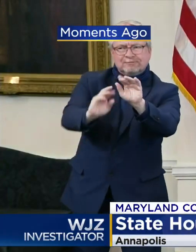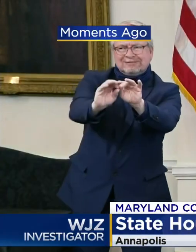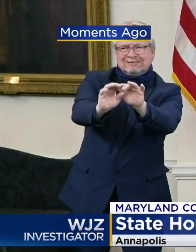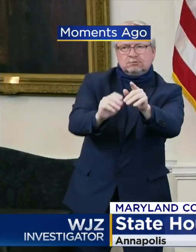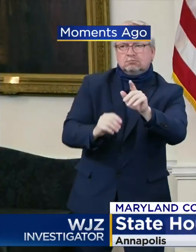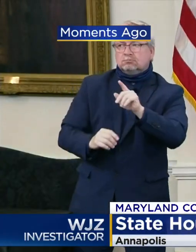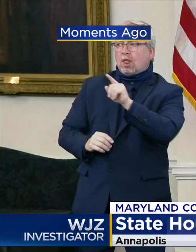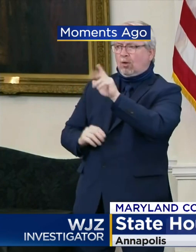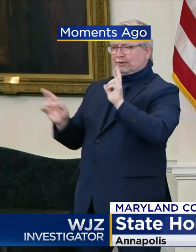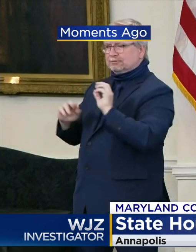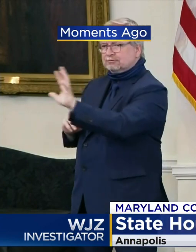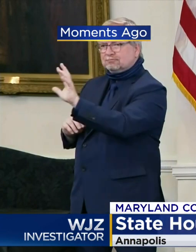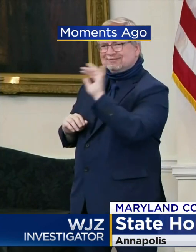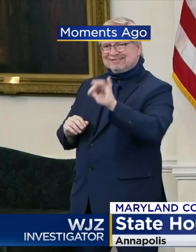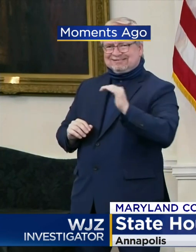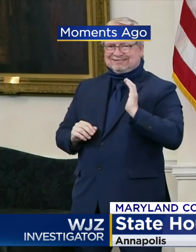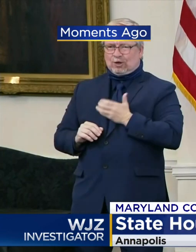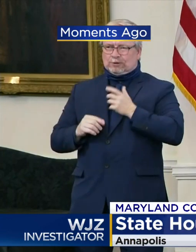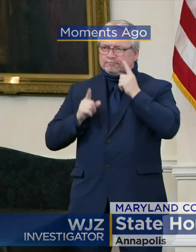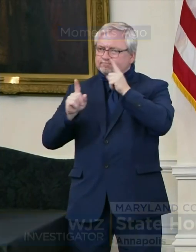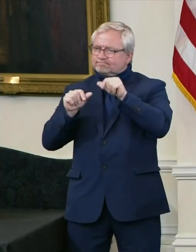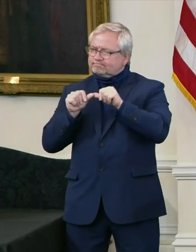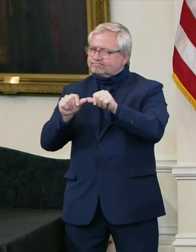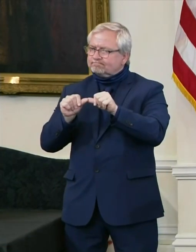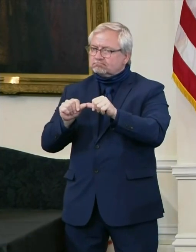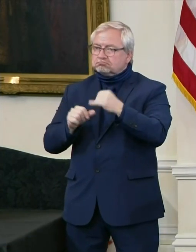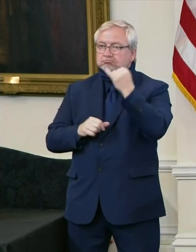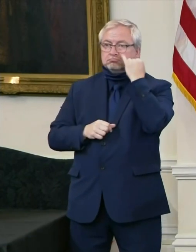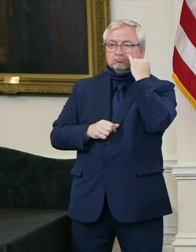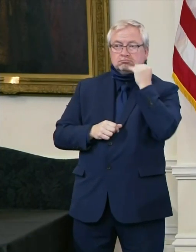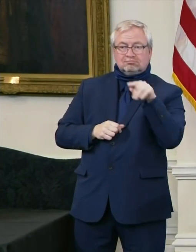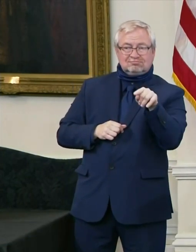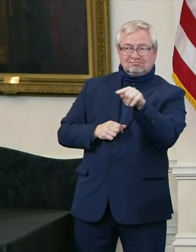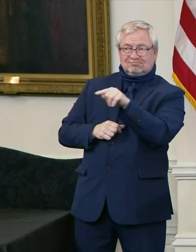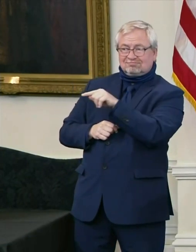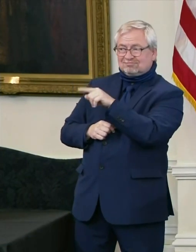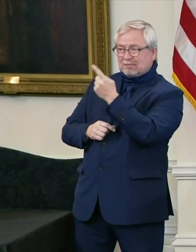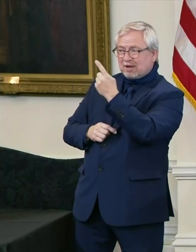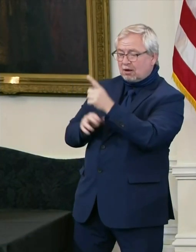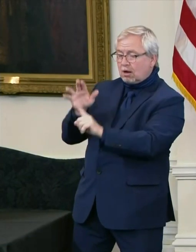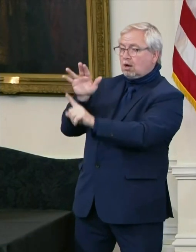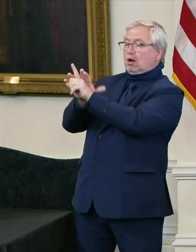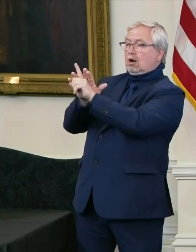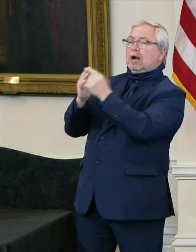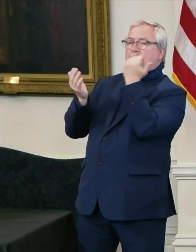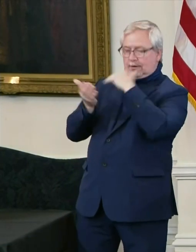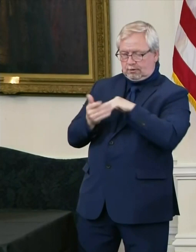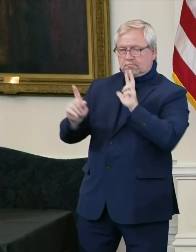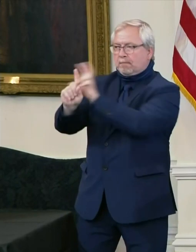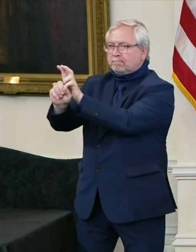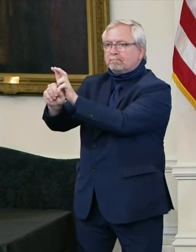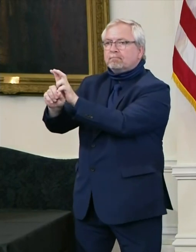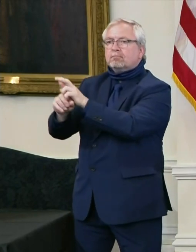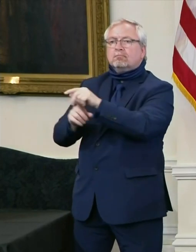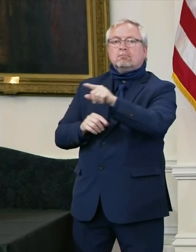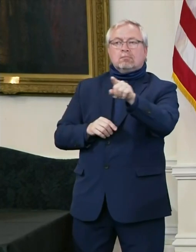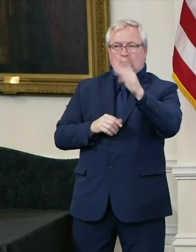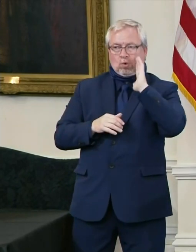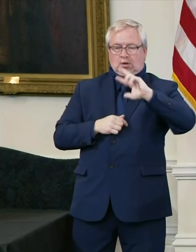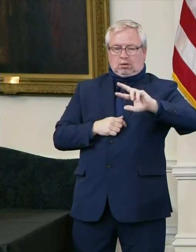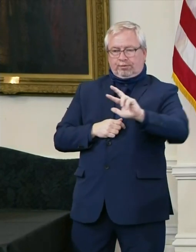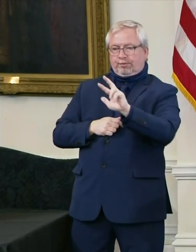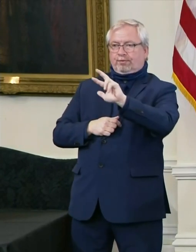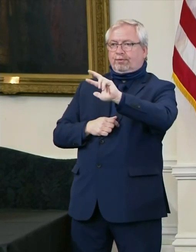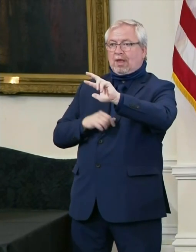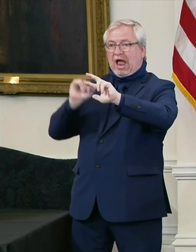to quickly and decisively respond to any changes in the facts on the ground that we